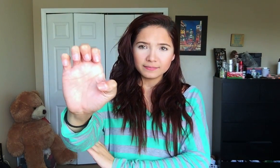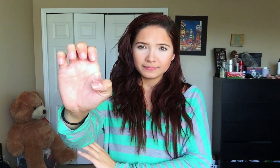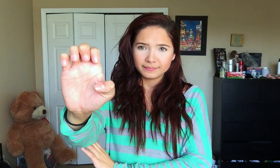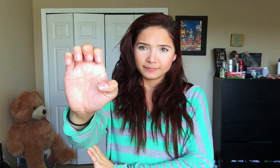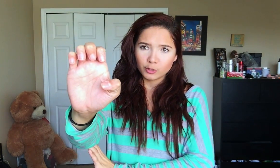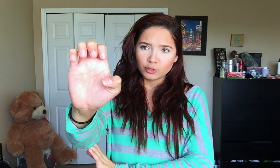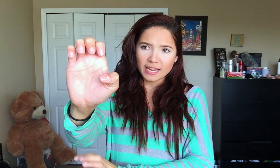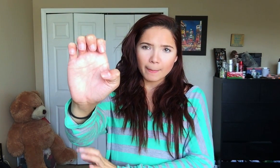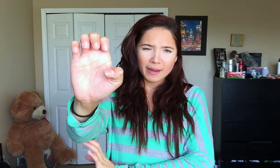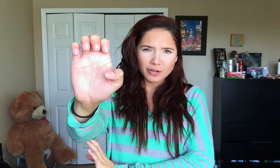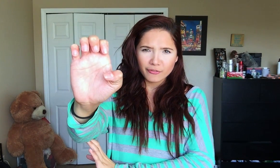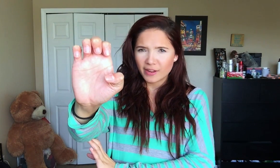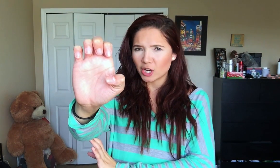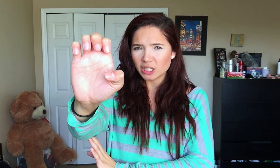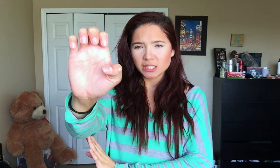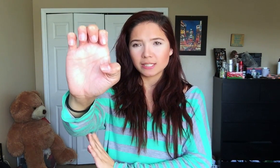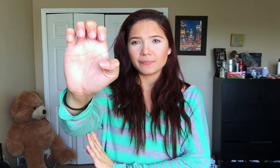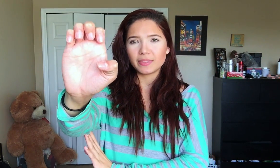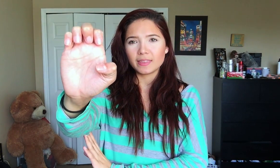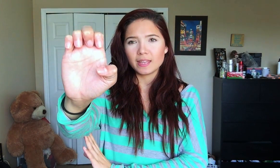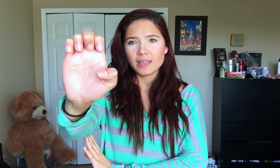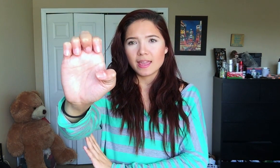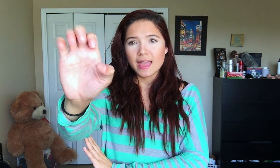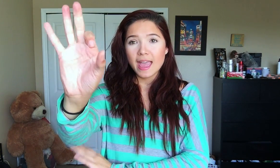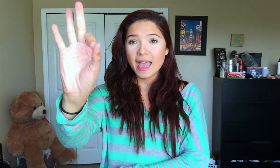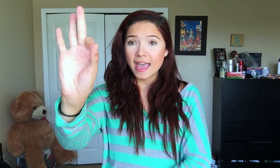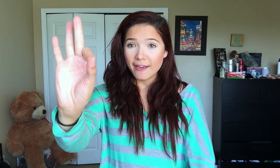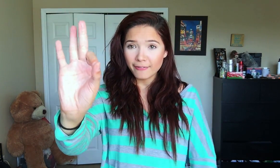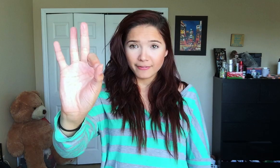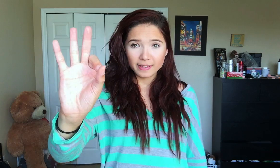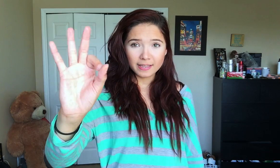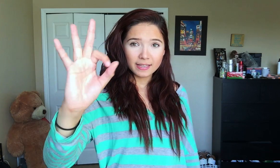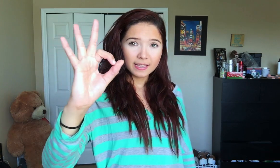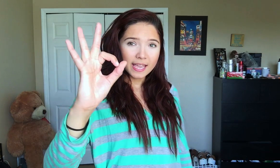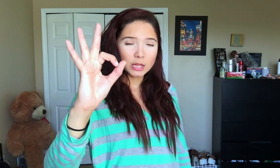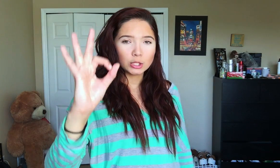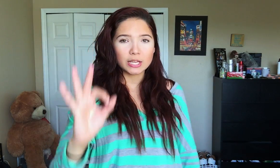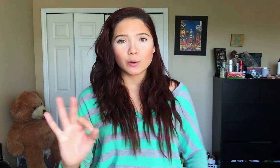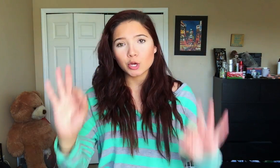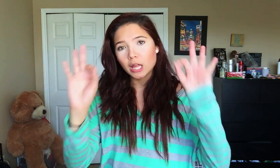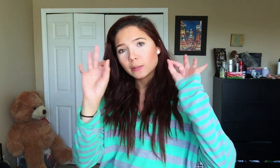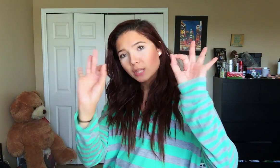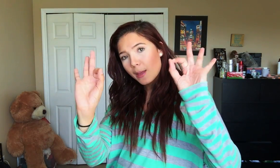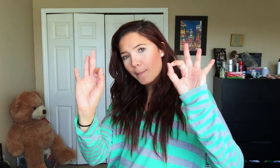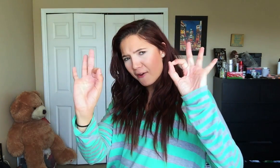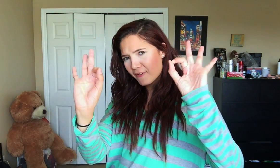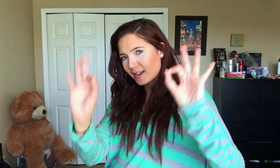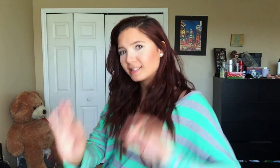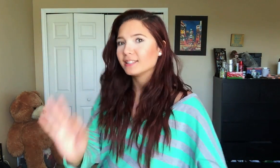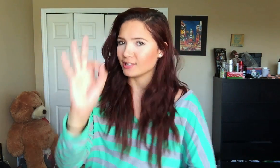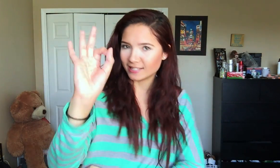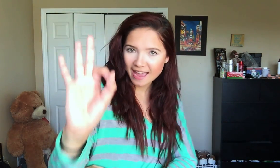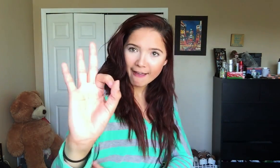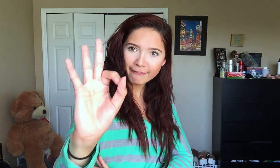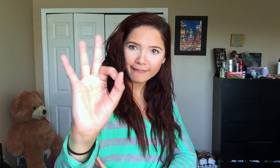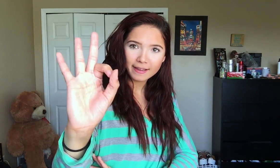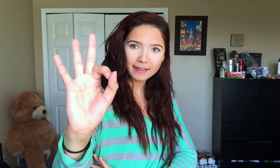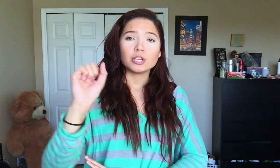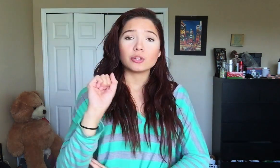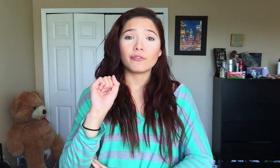E just kind of bend your fingers F it looks like when you're like perfect that's F so